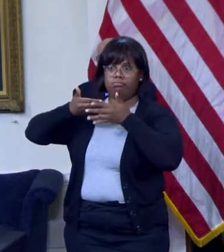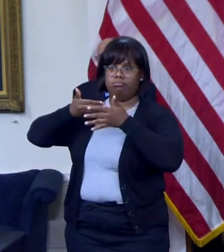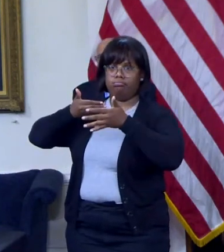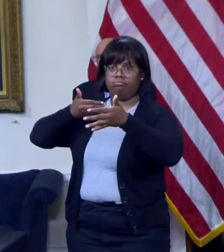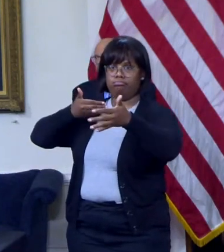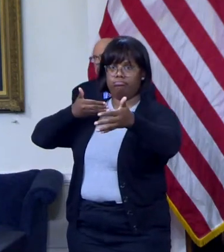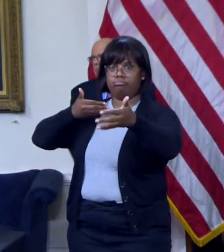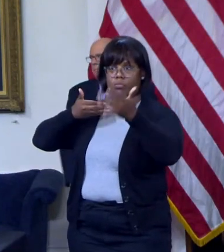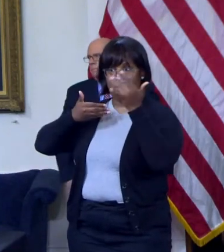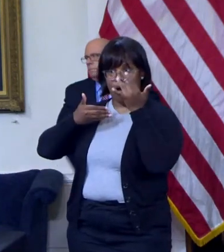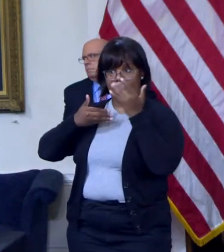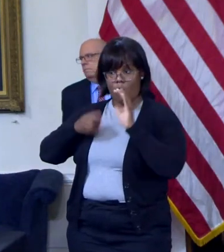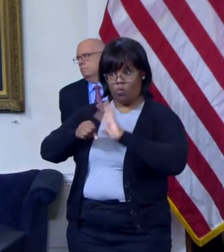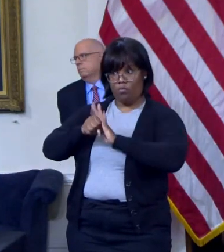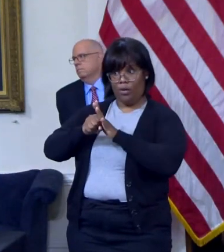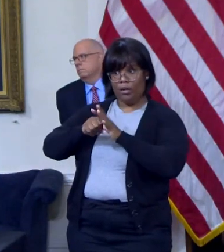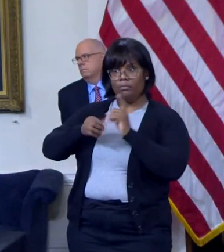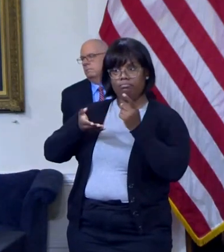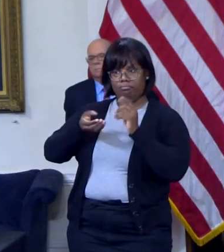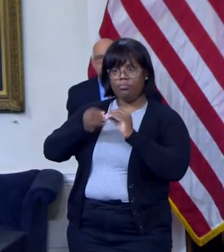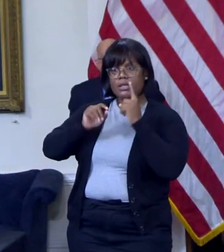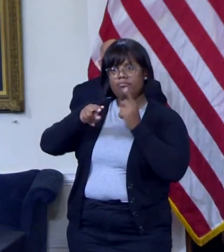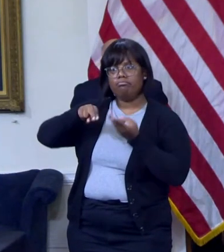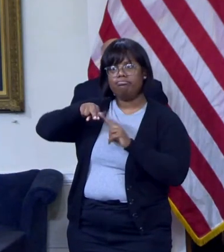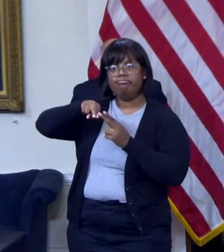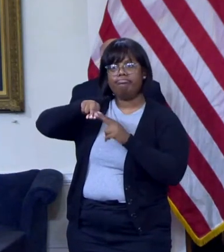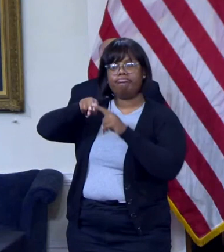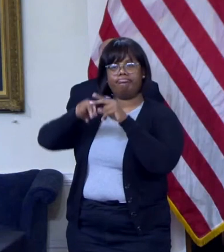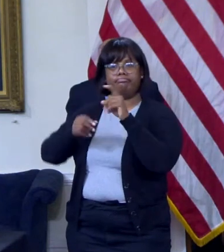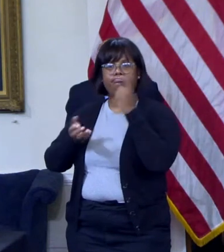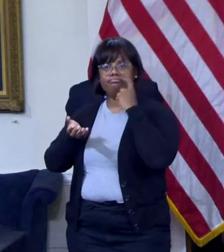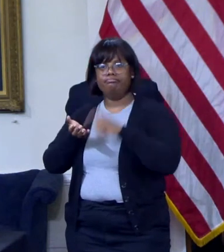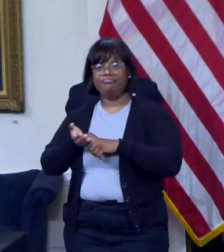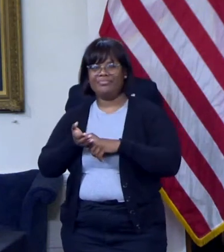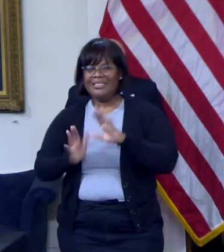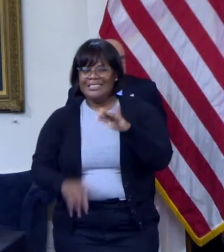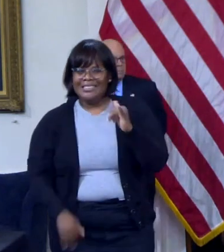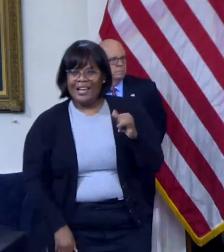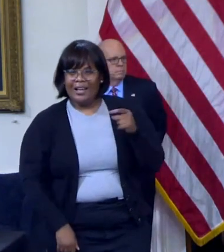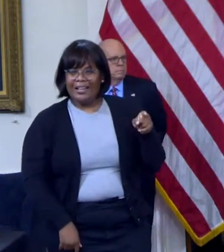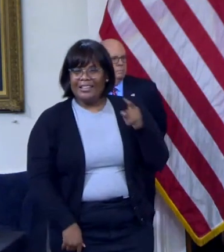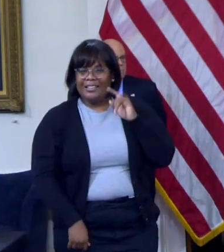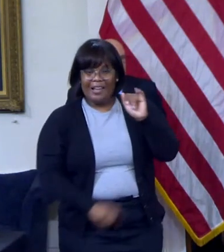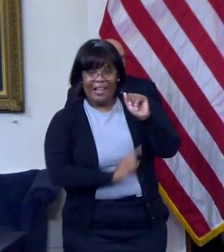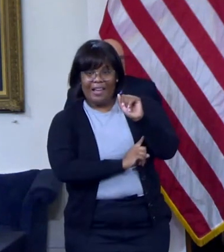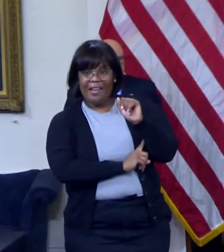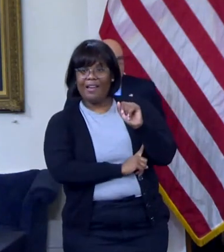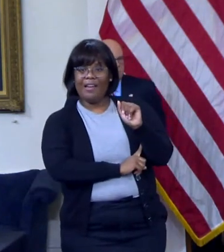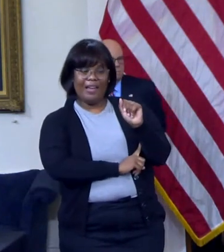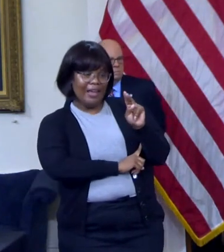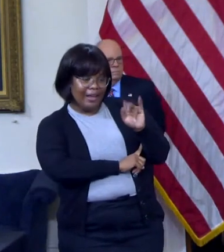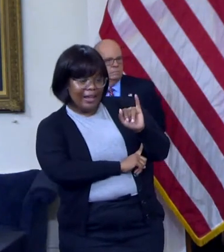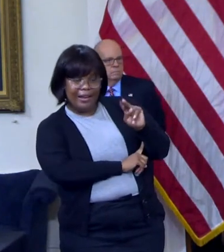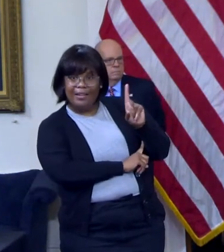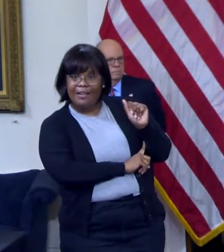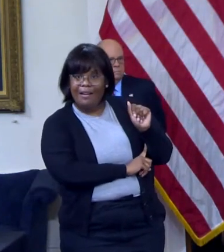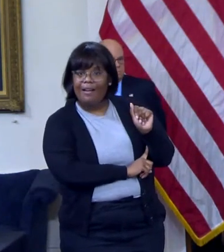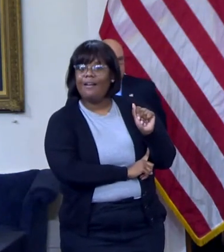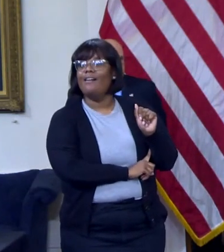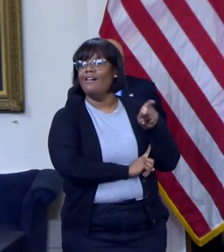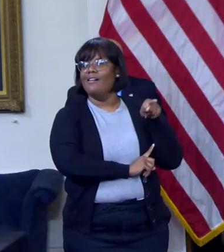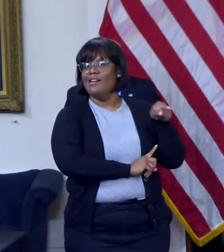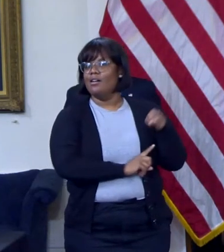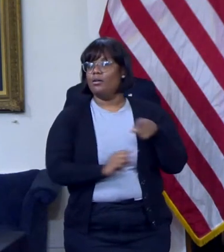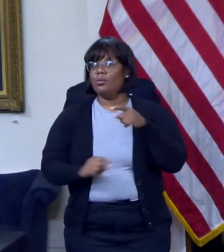Following the experience of India and the United Kingdom in recent weeks, we know that